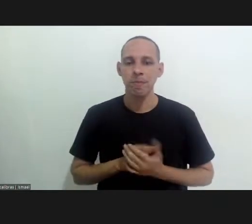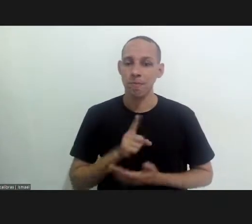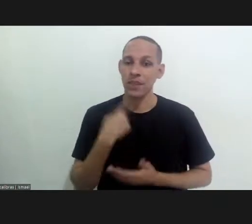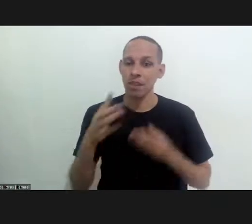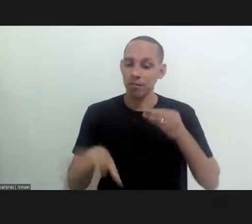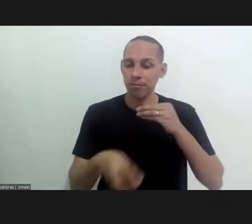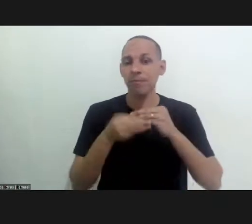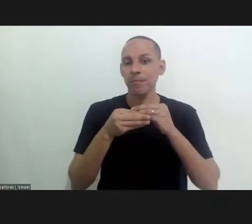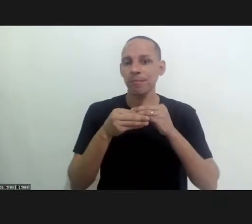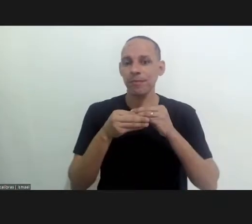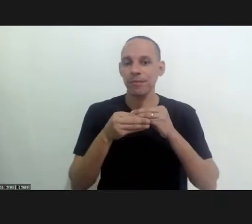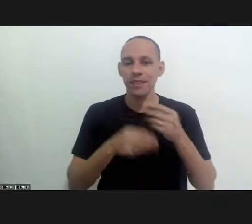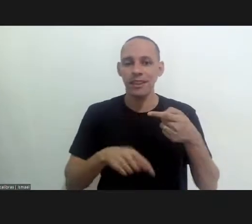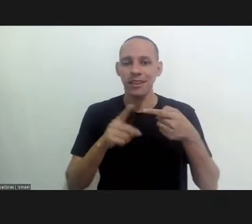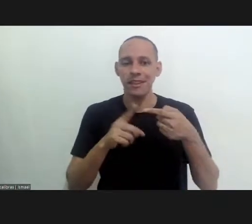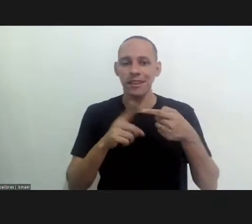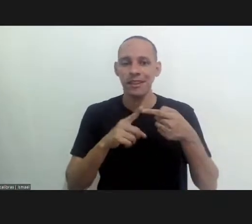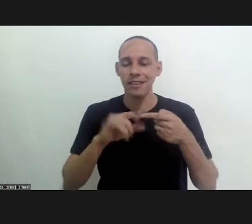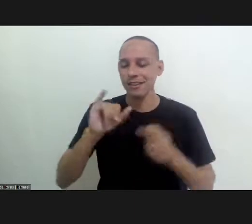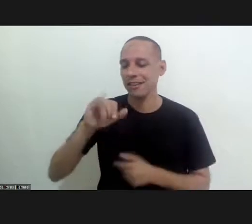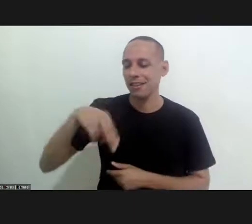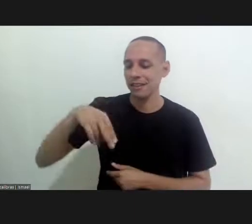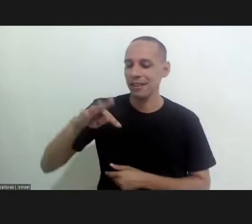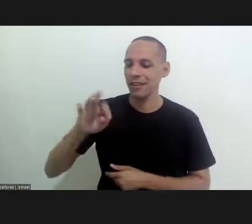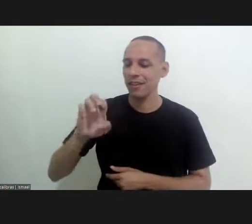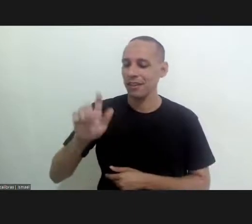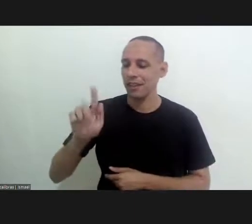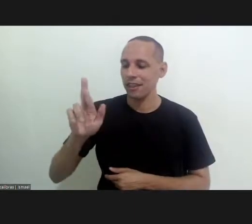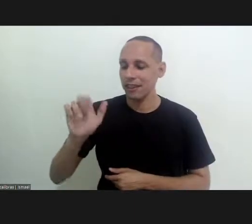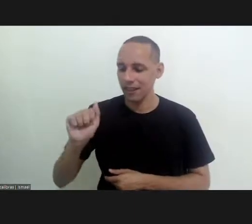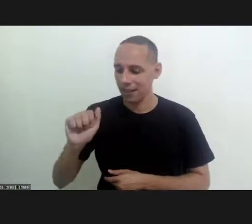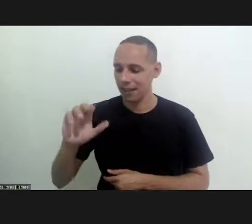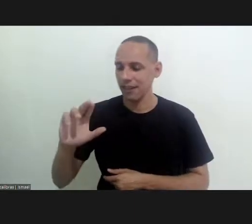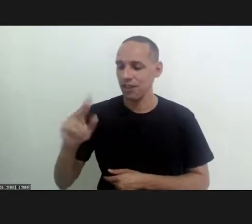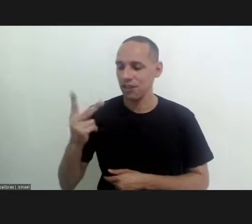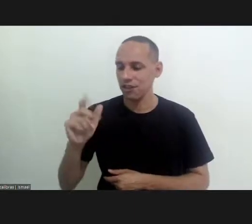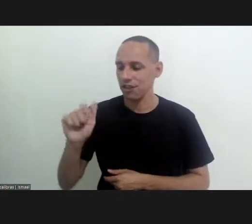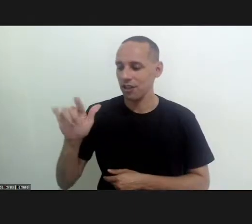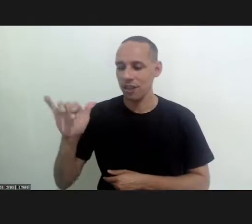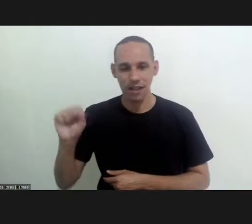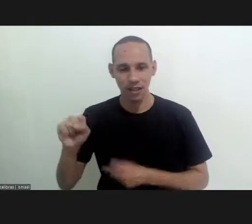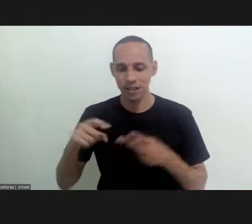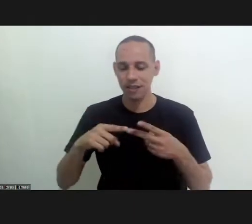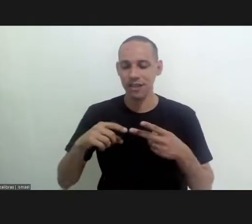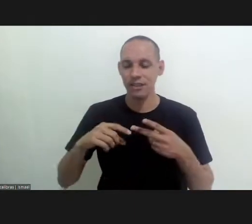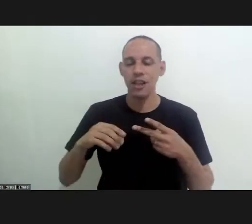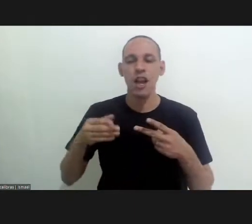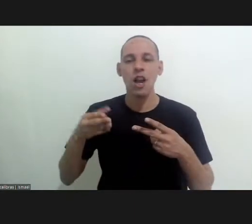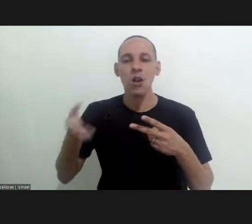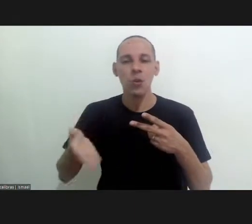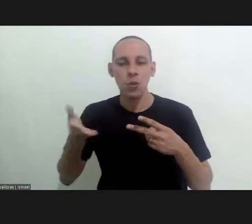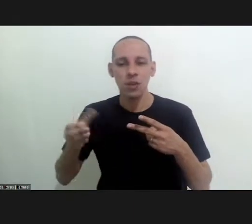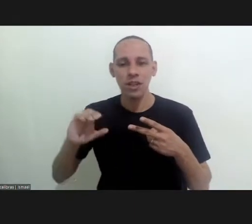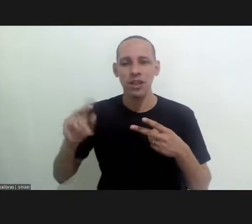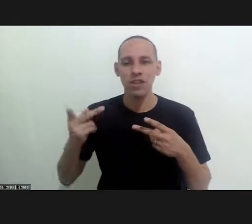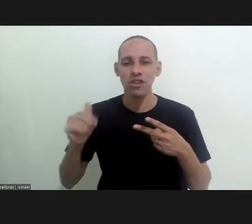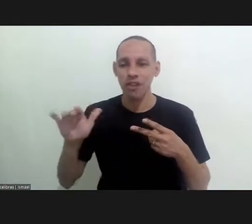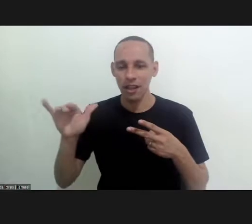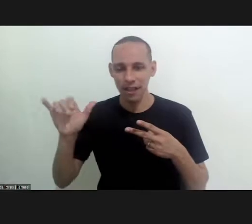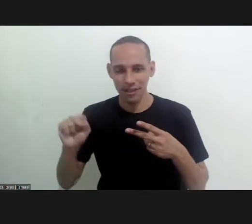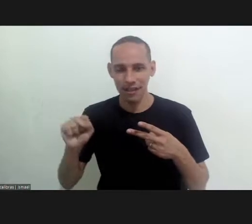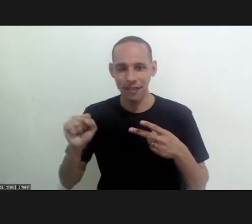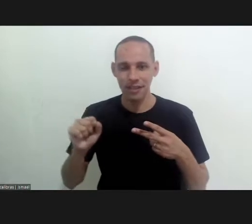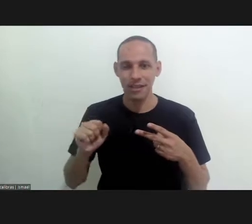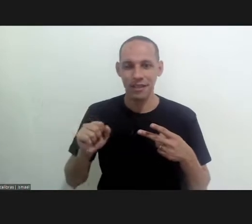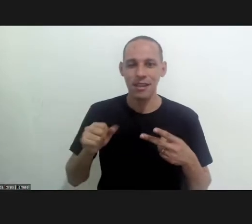we are implementing which is Integra Chagas and Cuida Chagas led by André